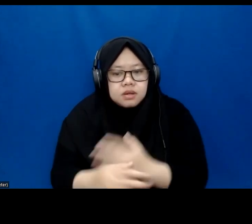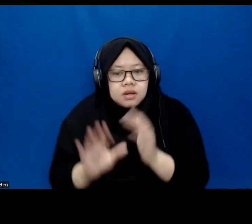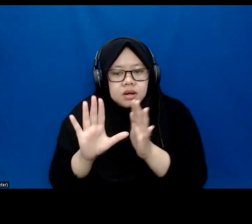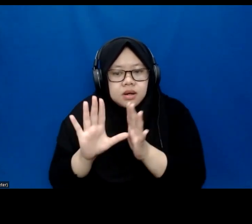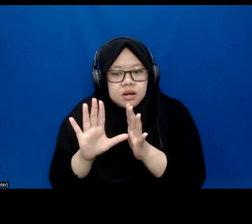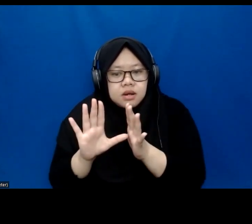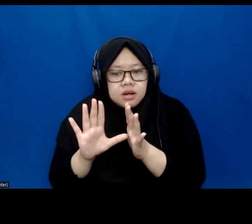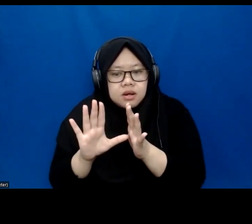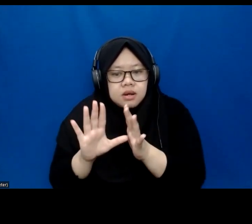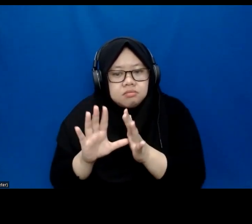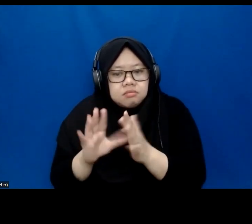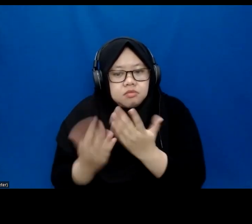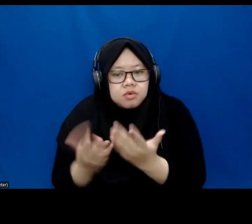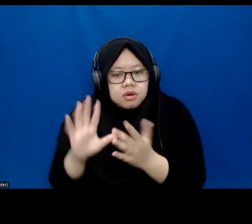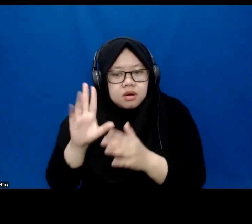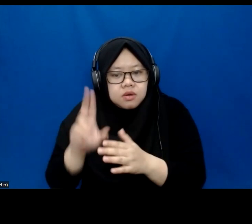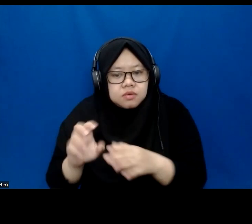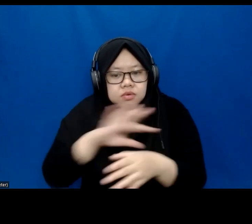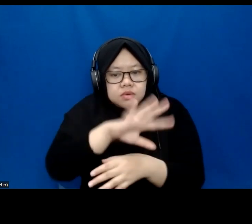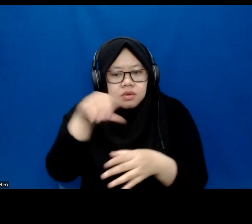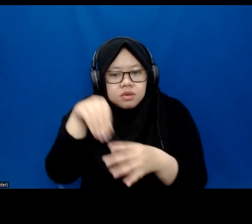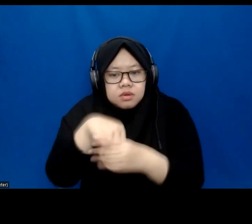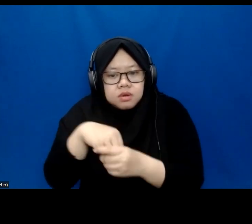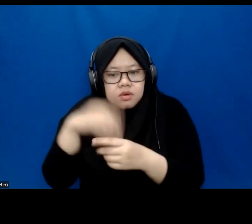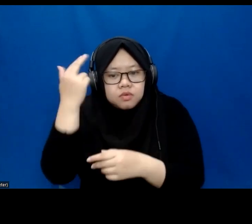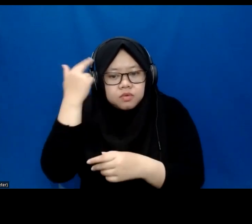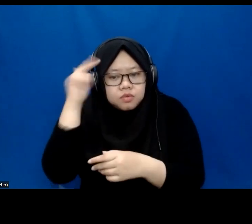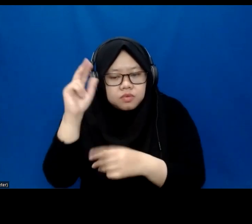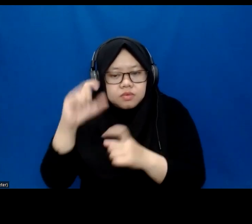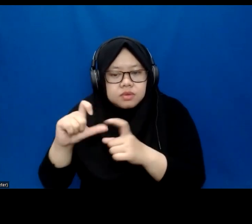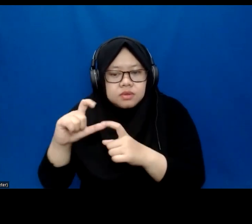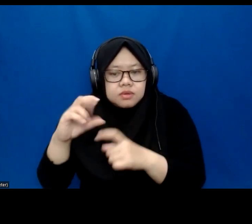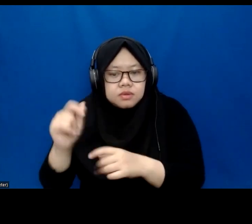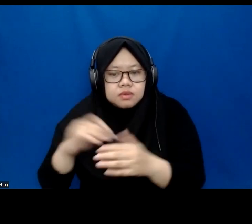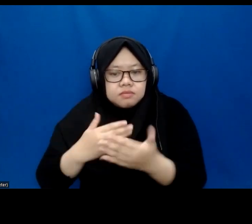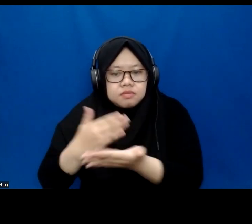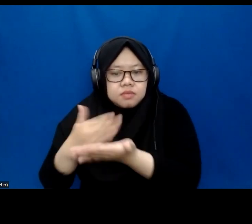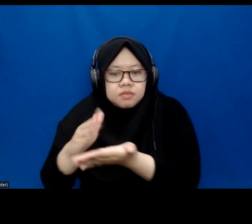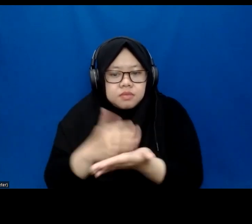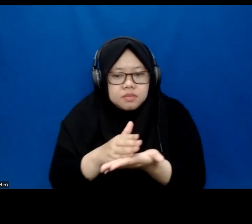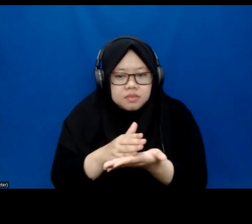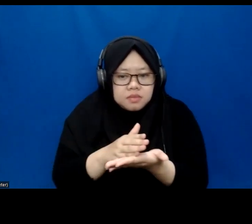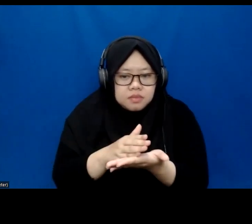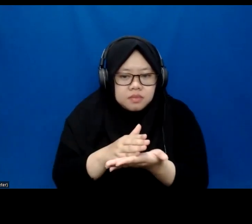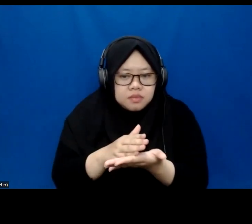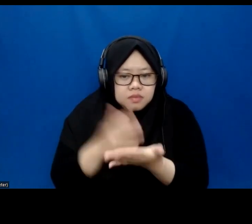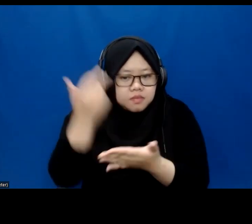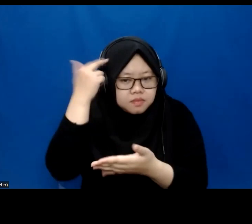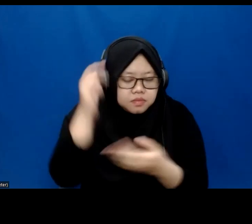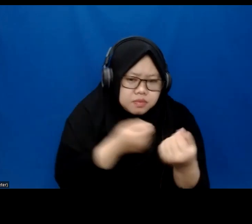contribute, put the money to the national fund under 634 or support their